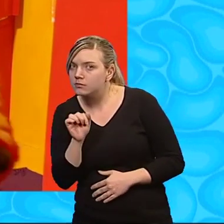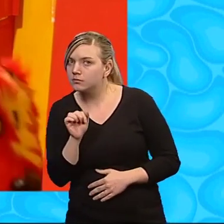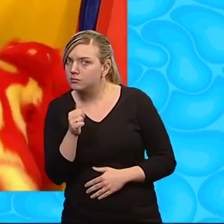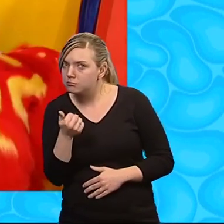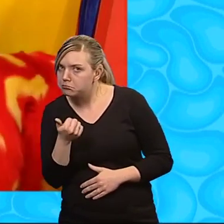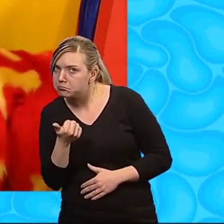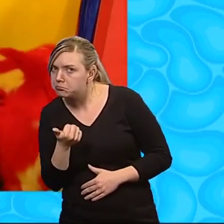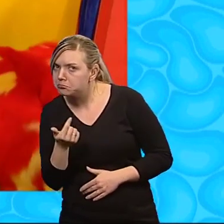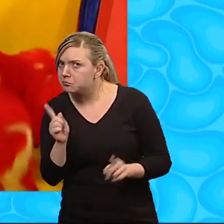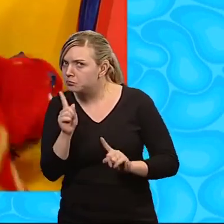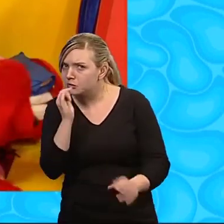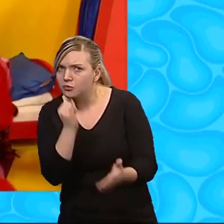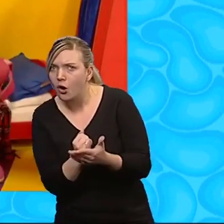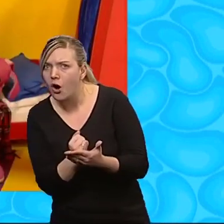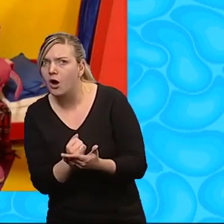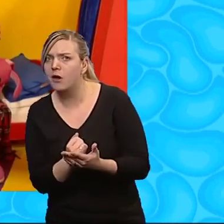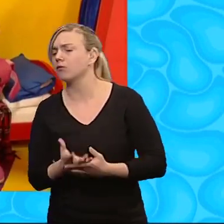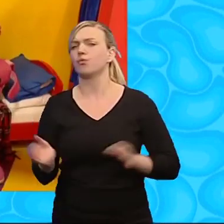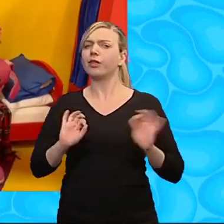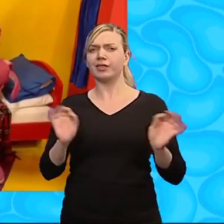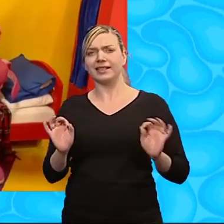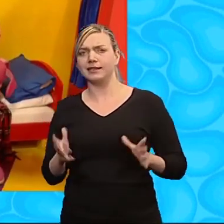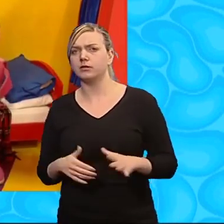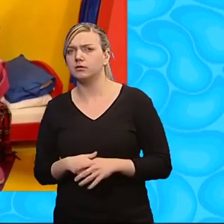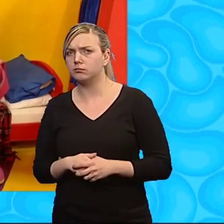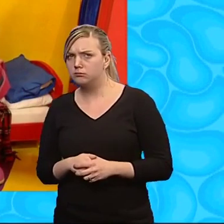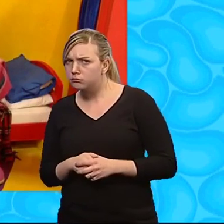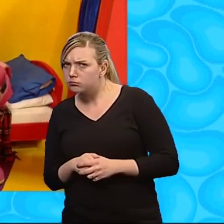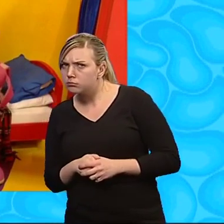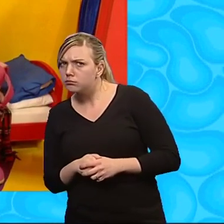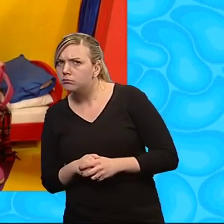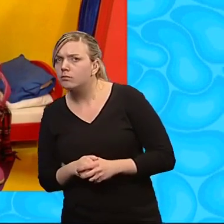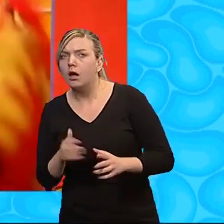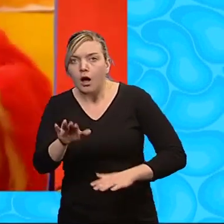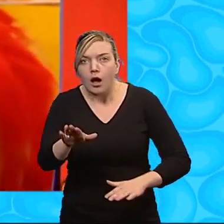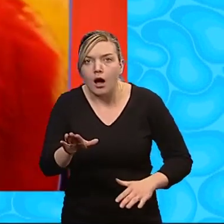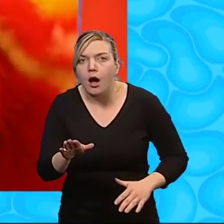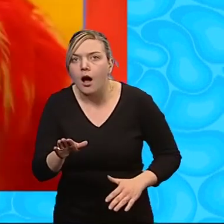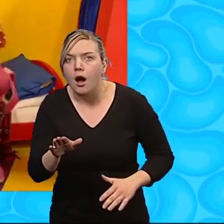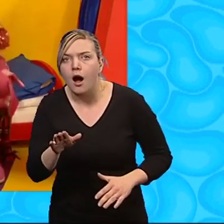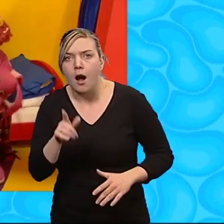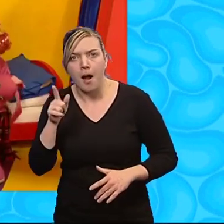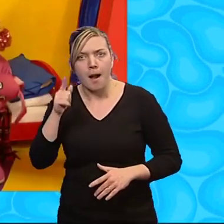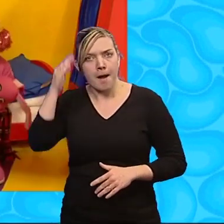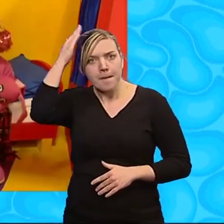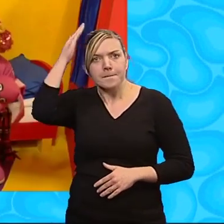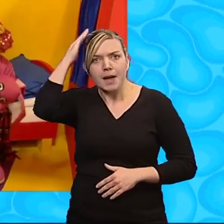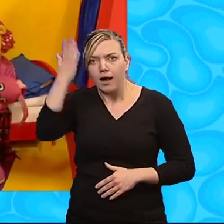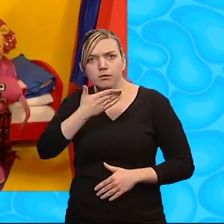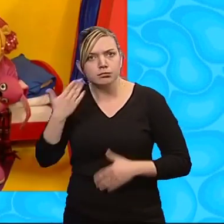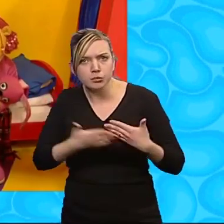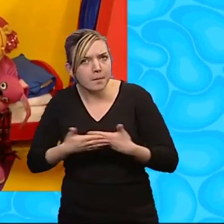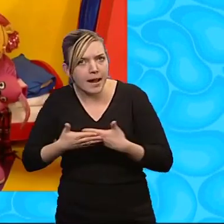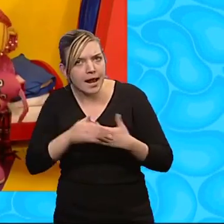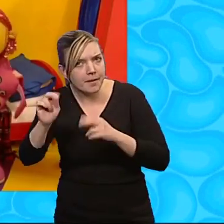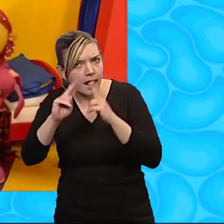Fizz. What's the matter? Nothing. Oh. Toodles. Yeah? Max doesn't have any babies in